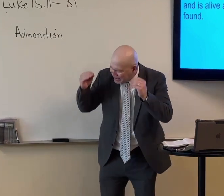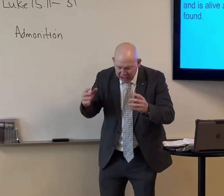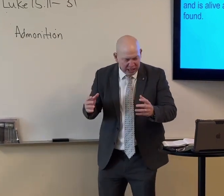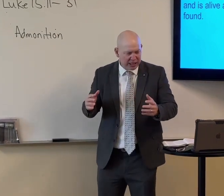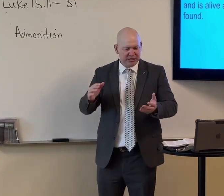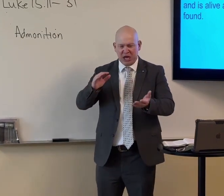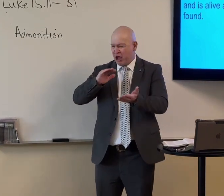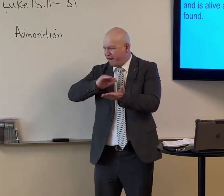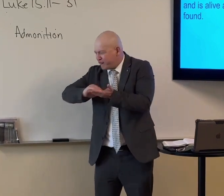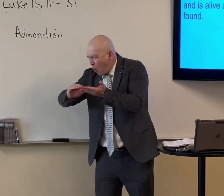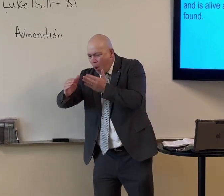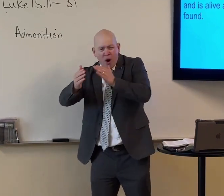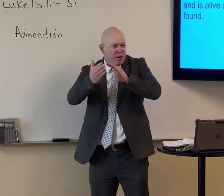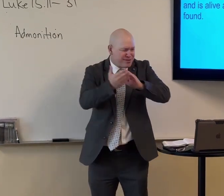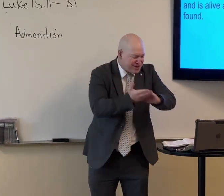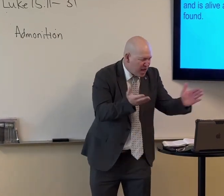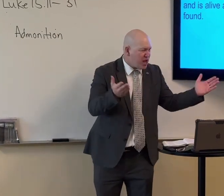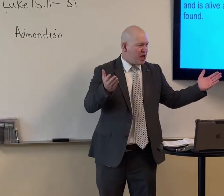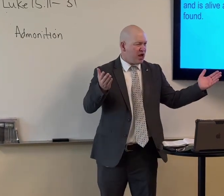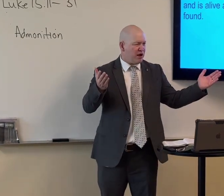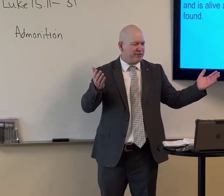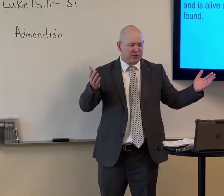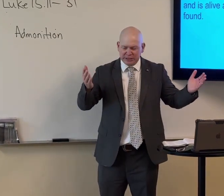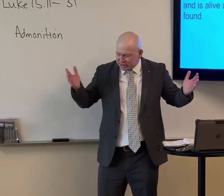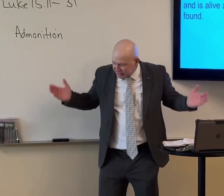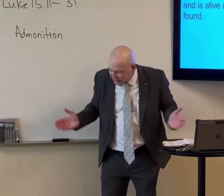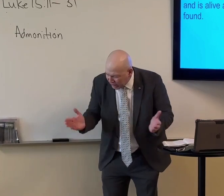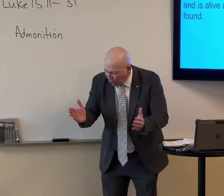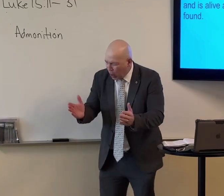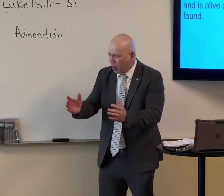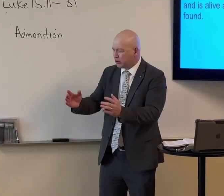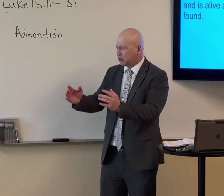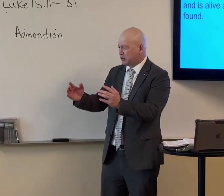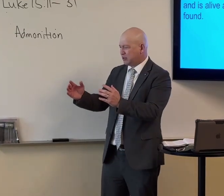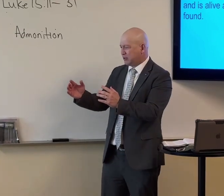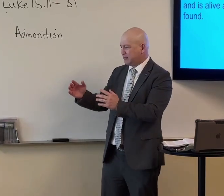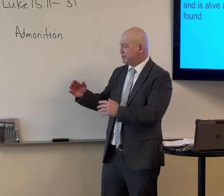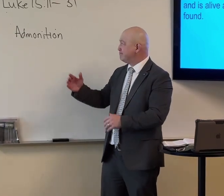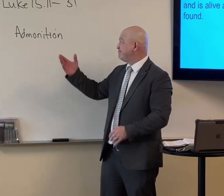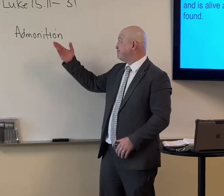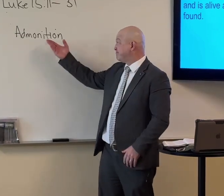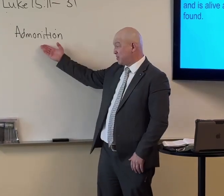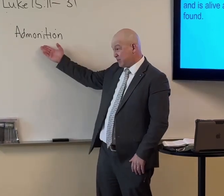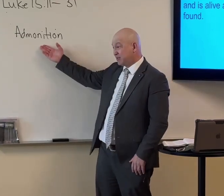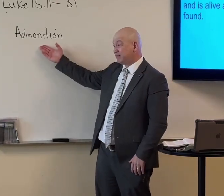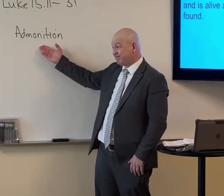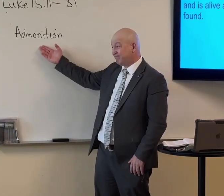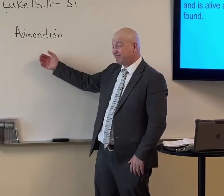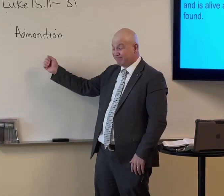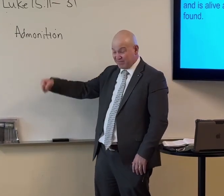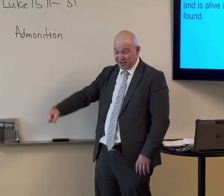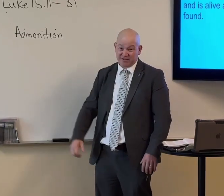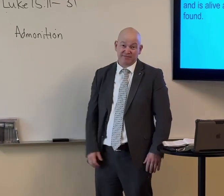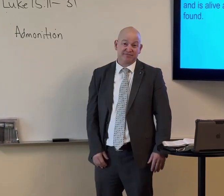both. Was teaching to both. And forgiving to both. And encouraging both. This is admonition.